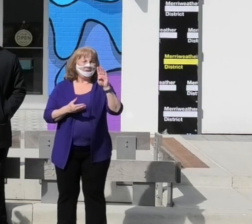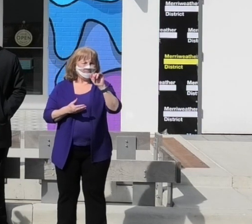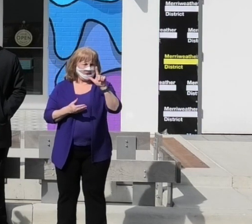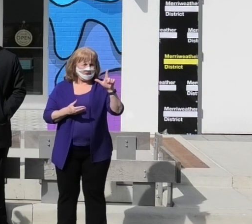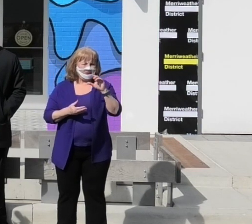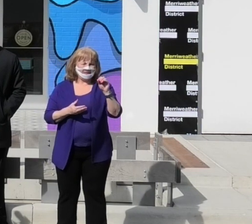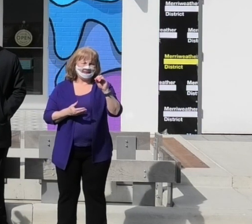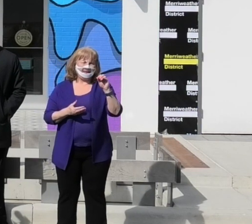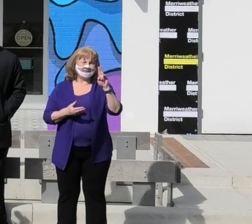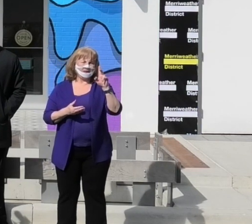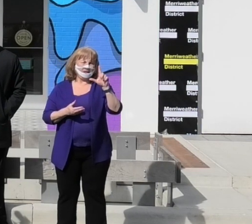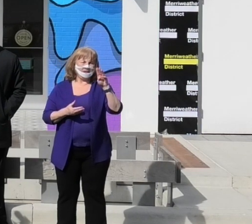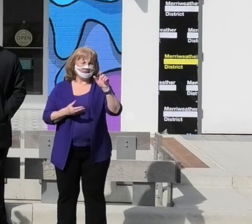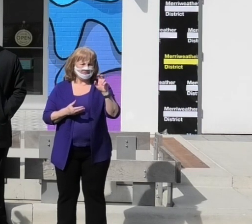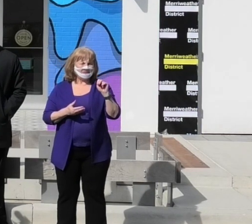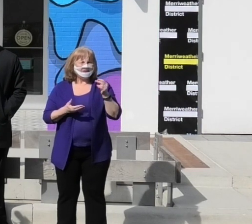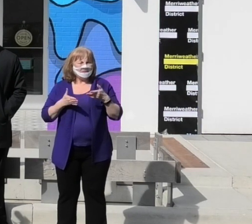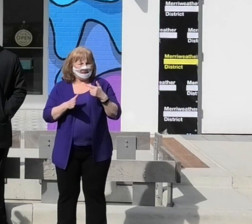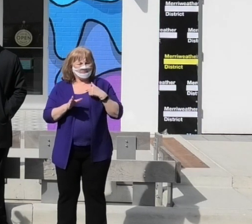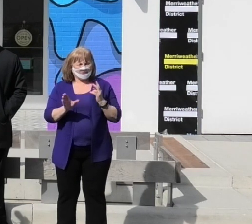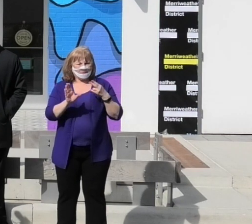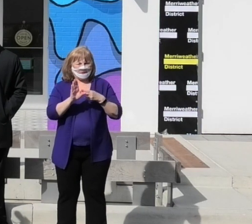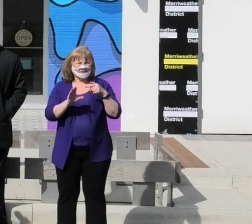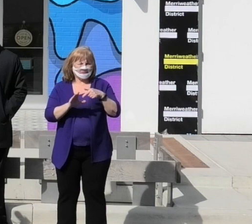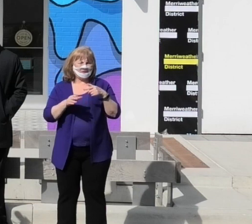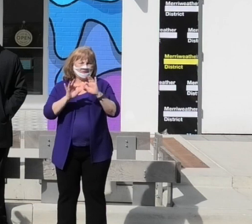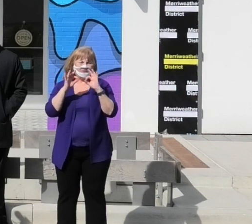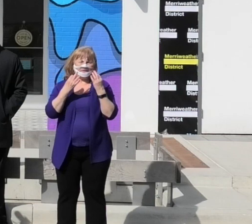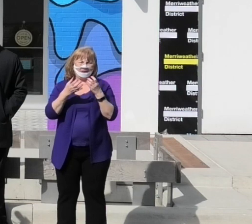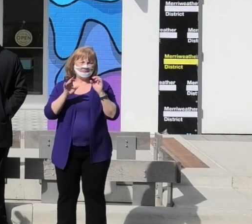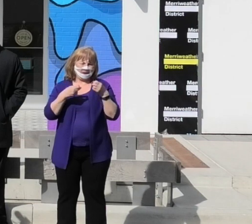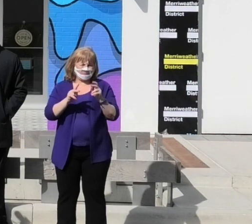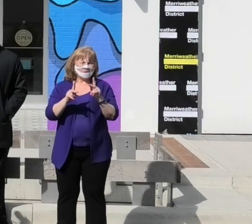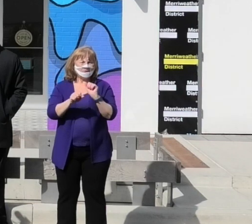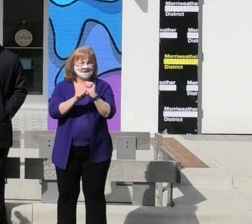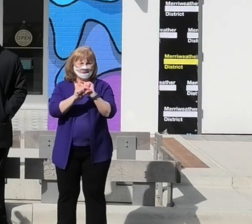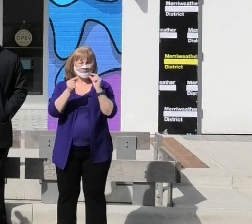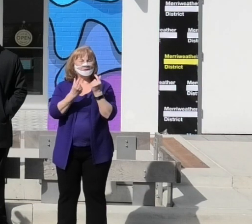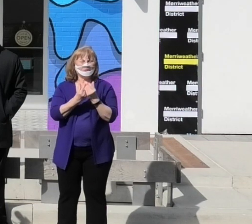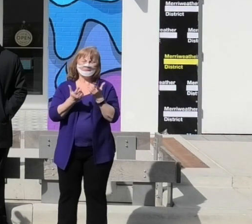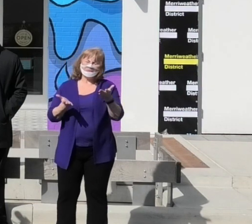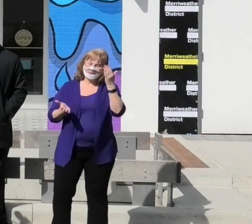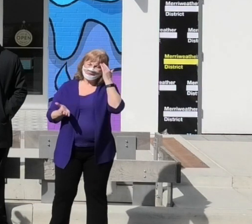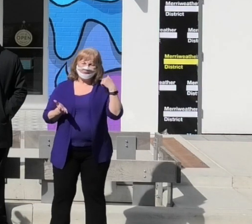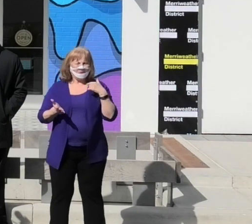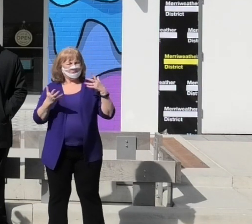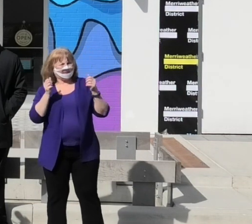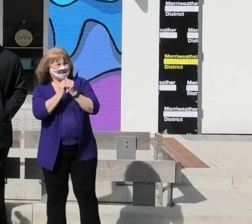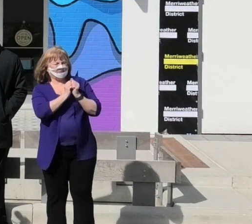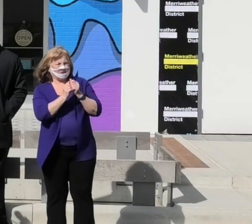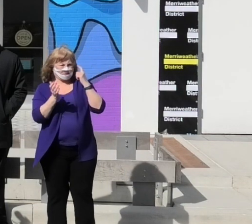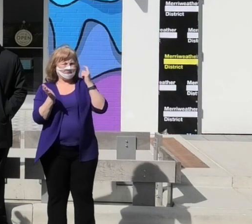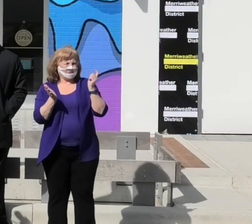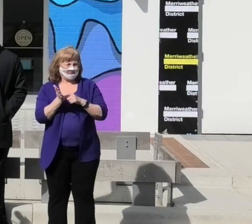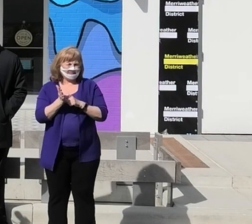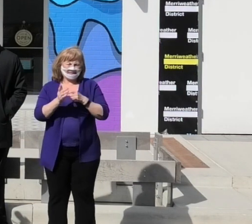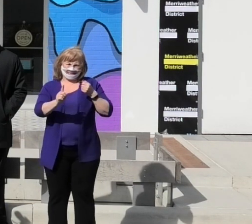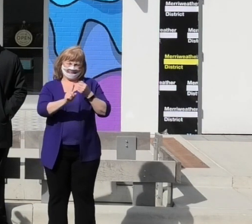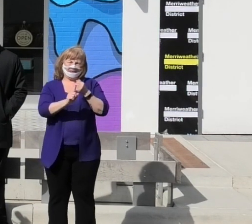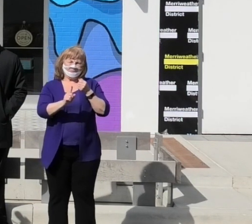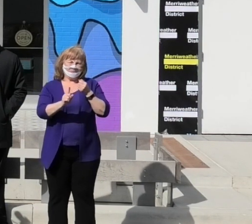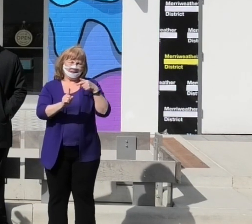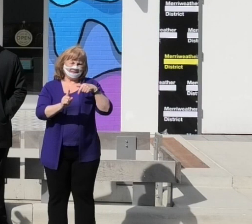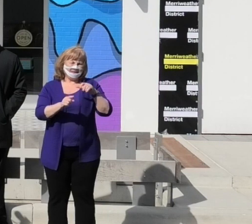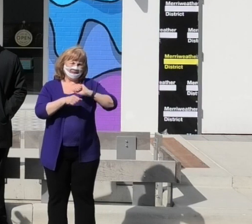Executive Allman for allowing me to participate on the family opportunities work group. You know, when we got together, we recognized the impact